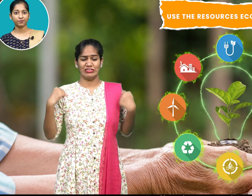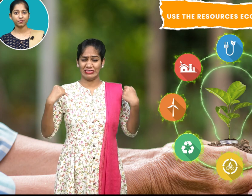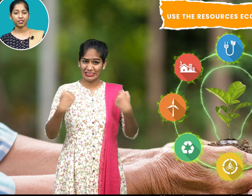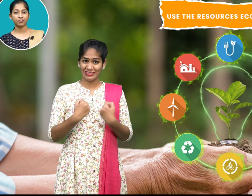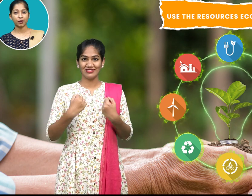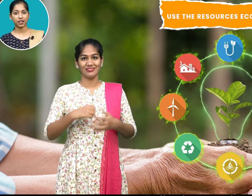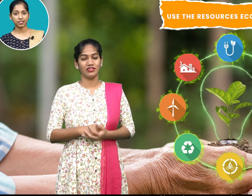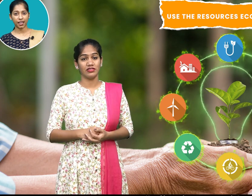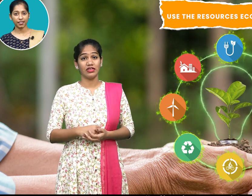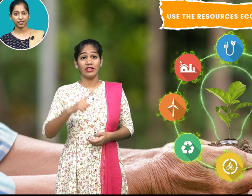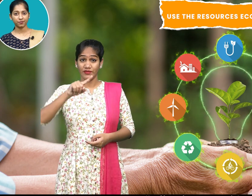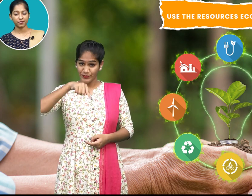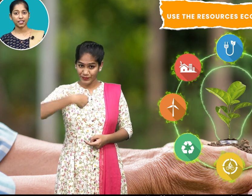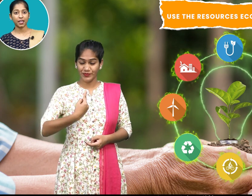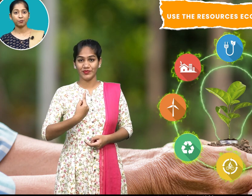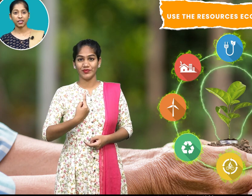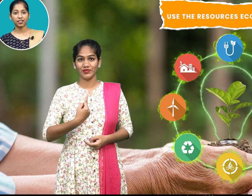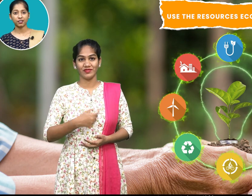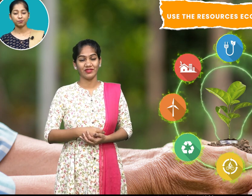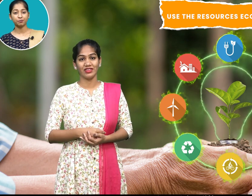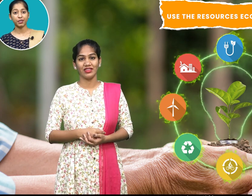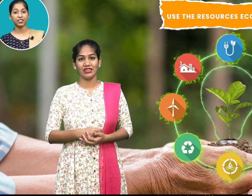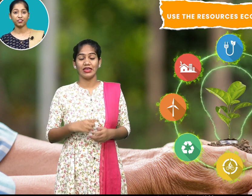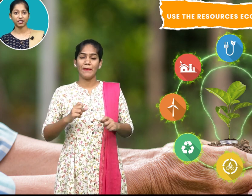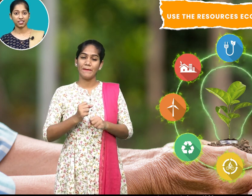from our side can make a big difference